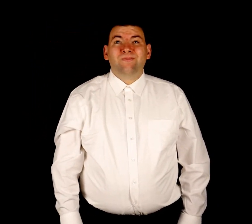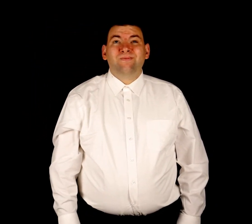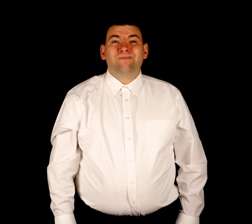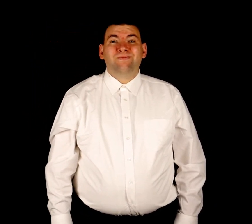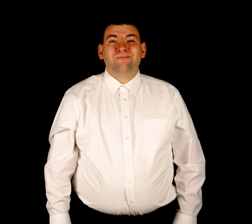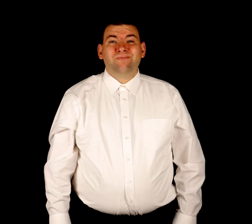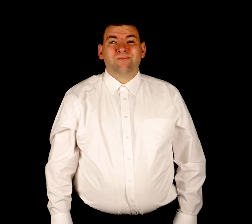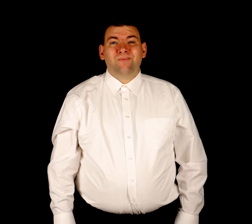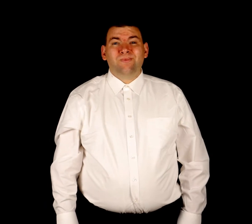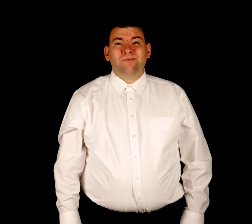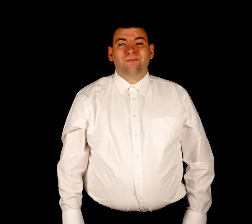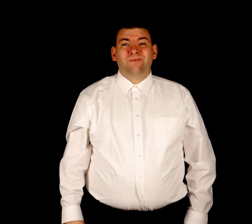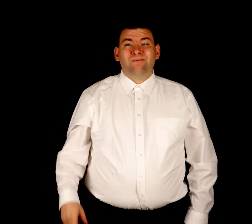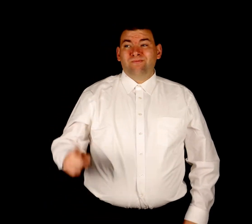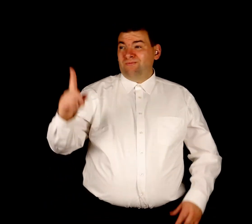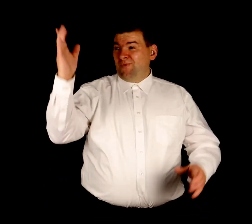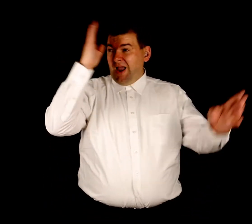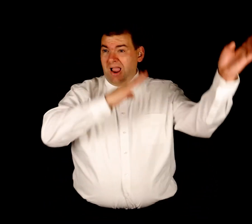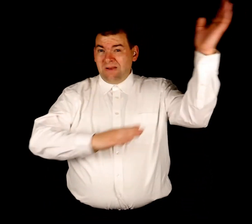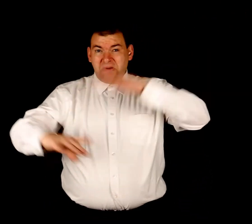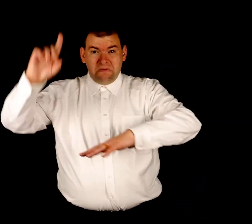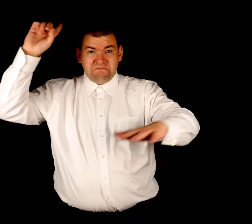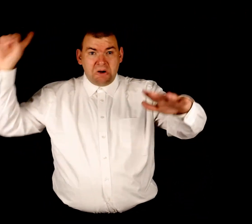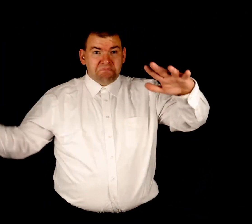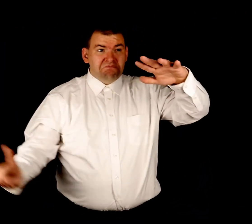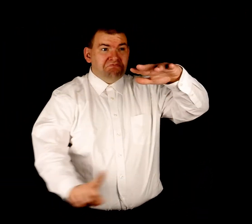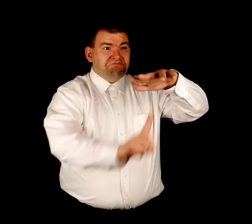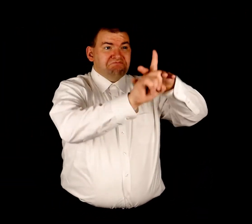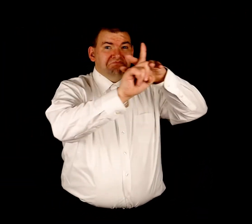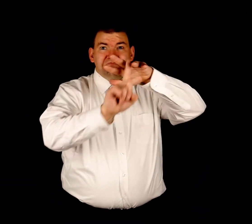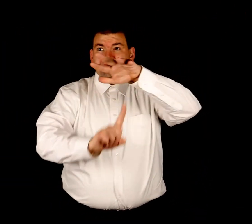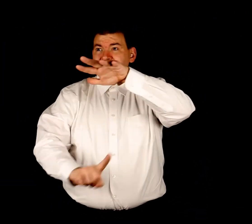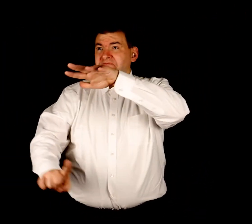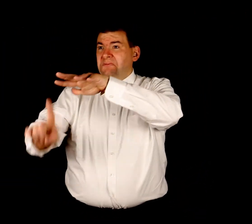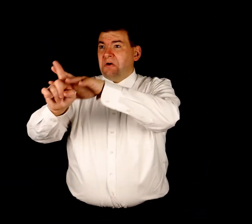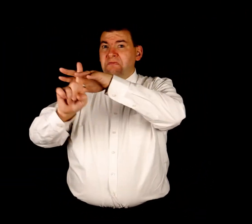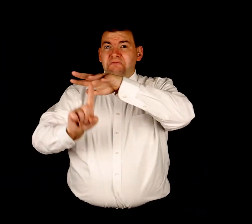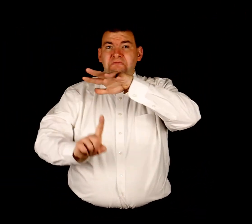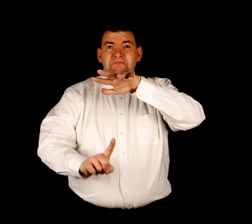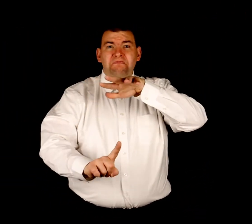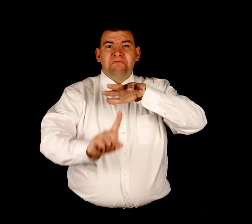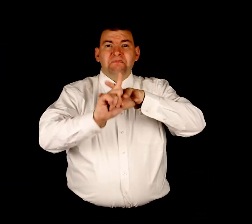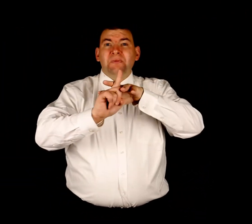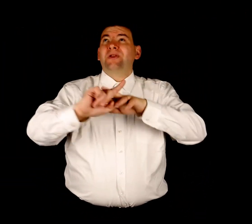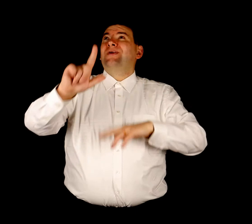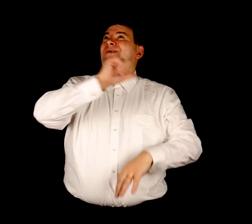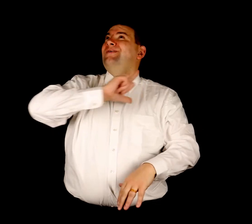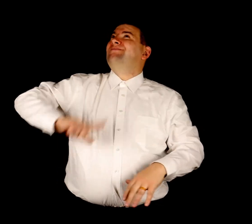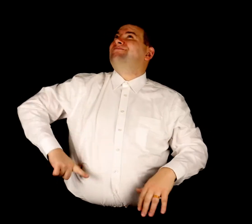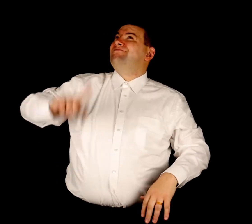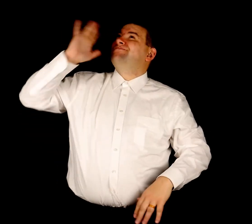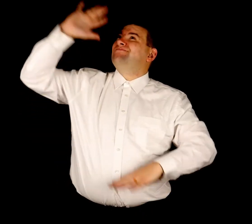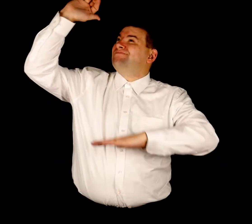Where there is fear Lord, you will